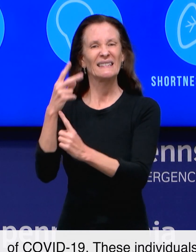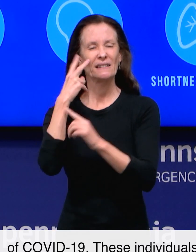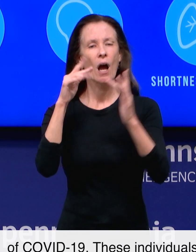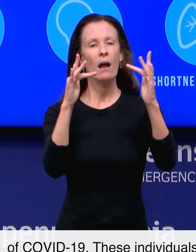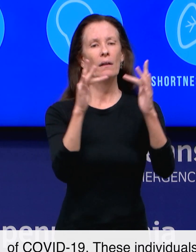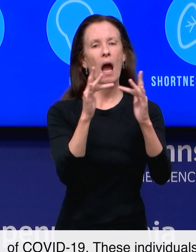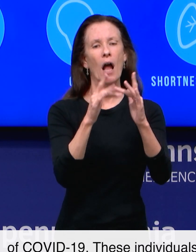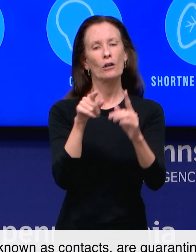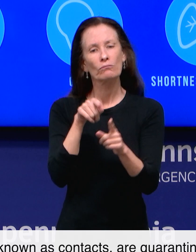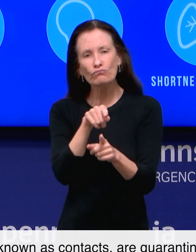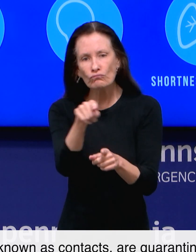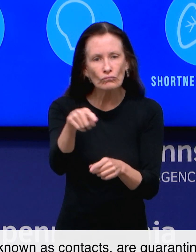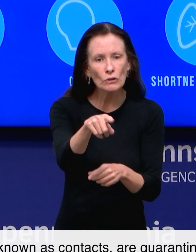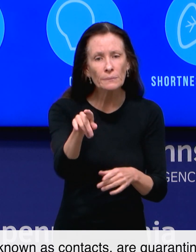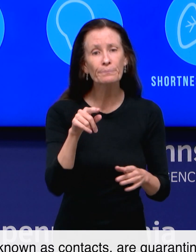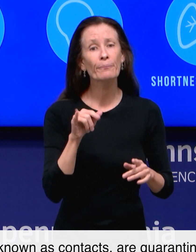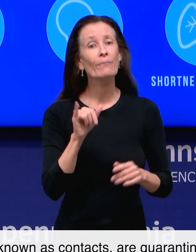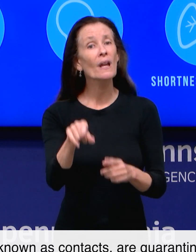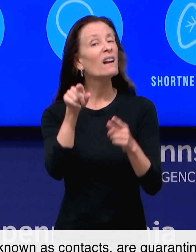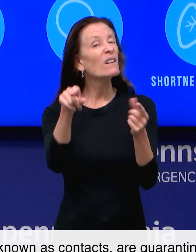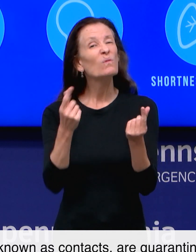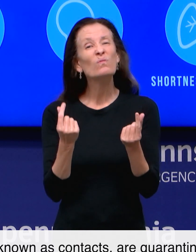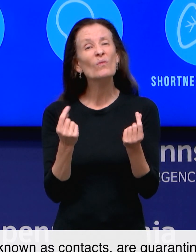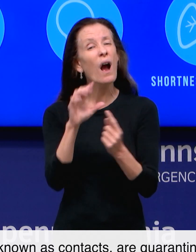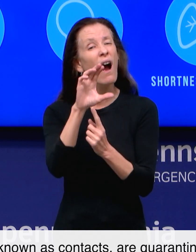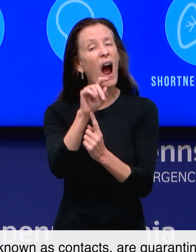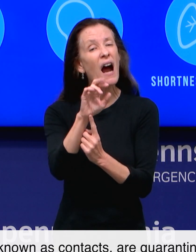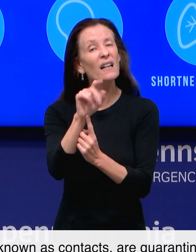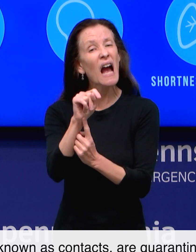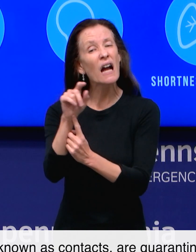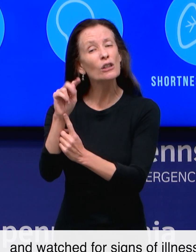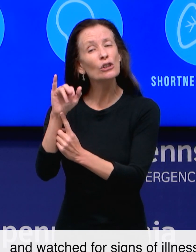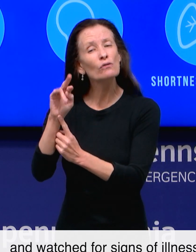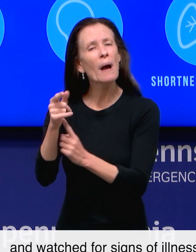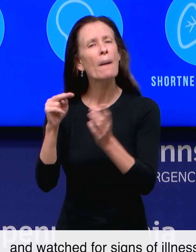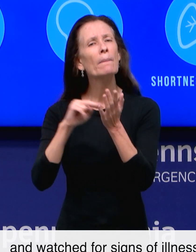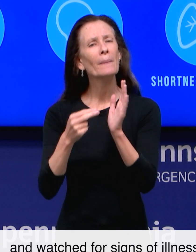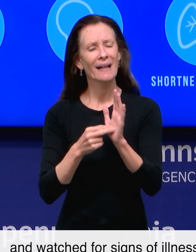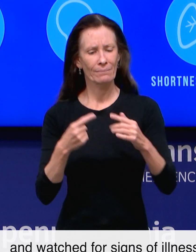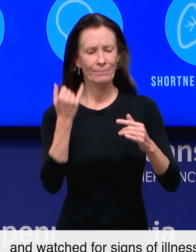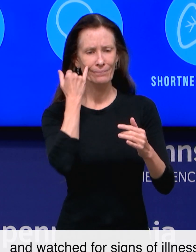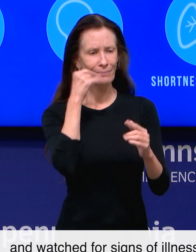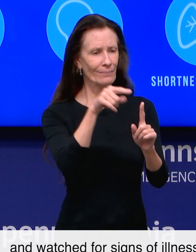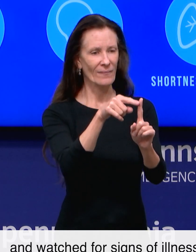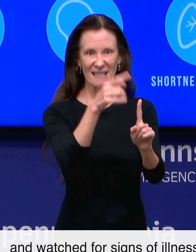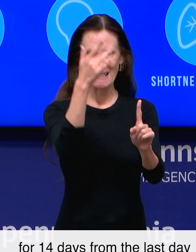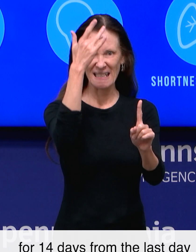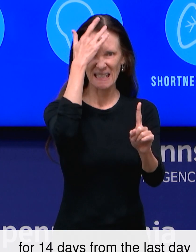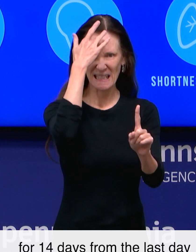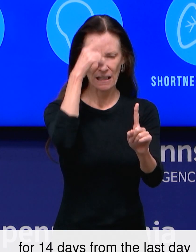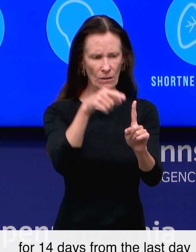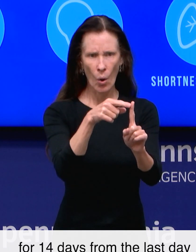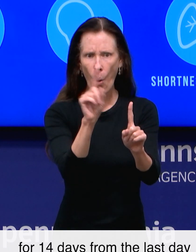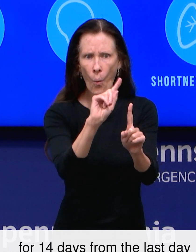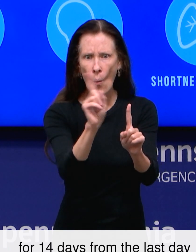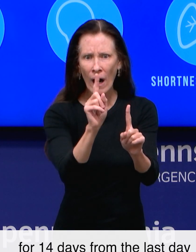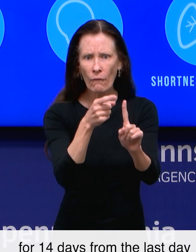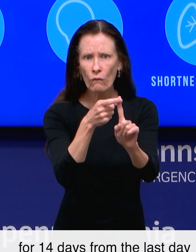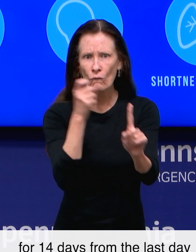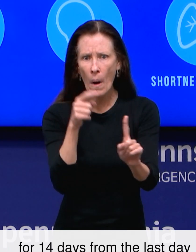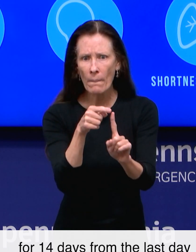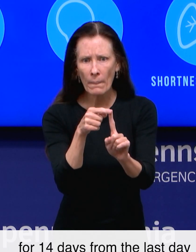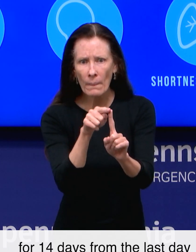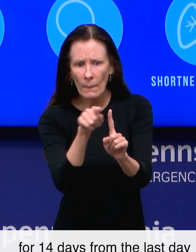These individuals, known as contacts, are quarantined and watched for signs of illness for 14 days